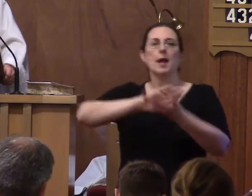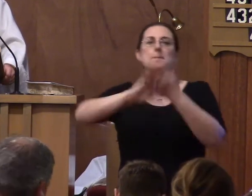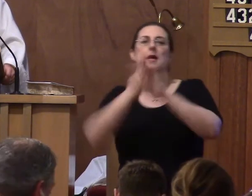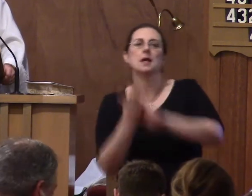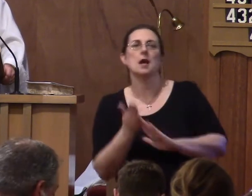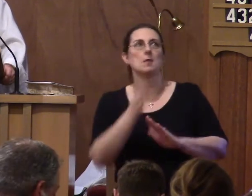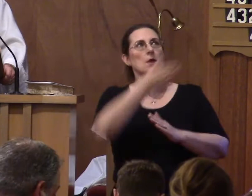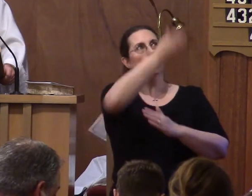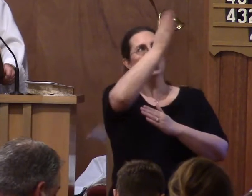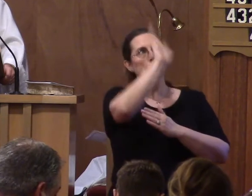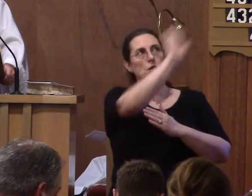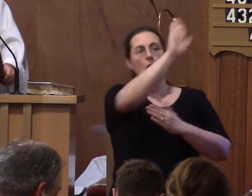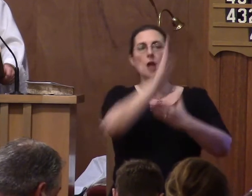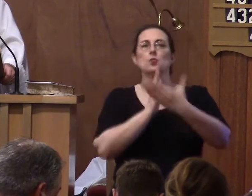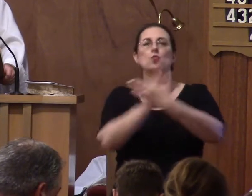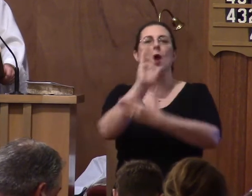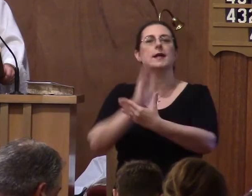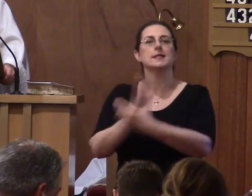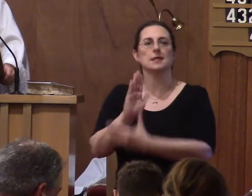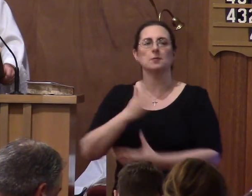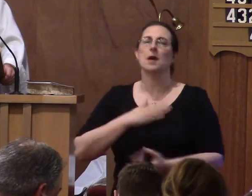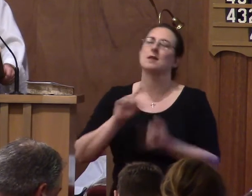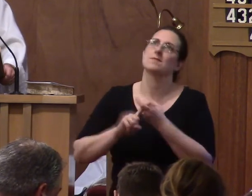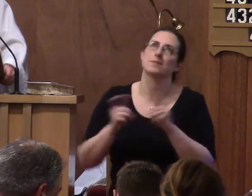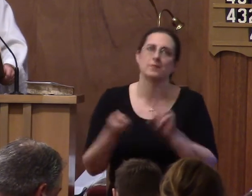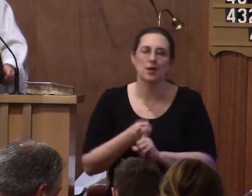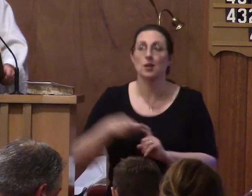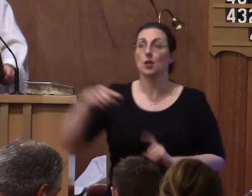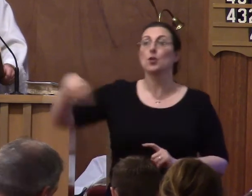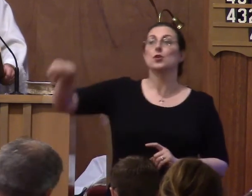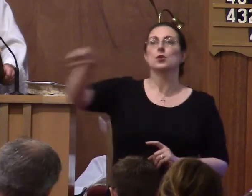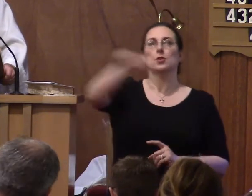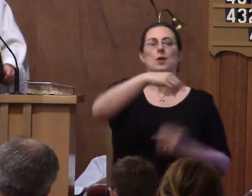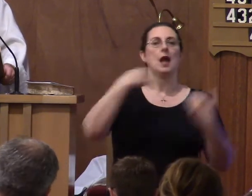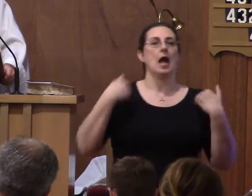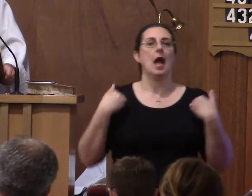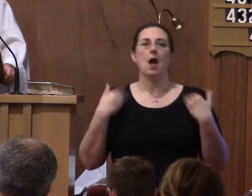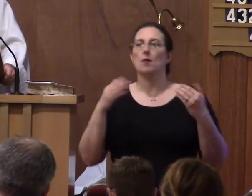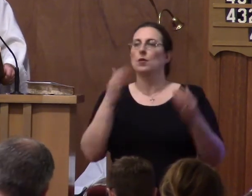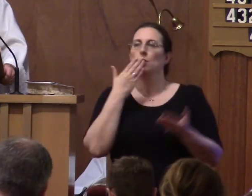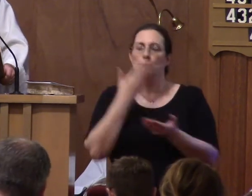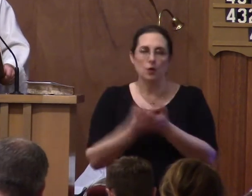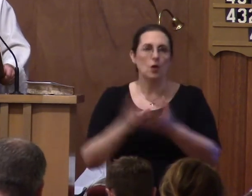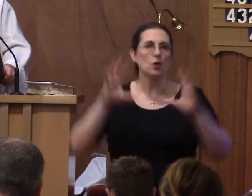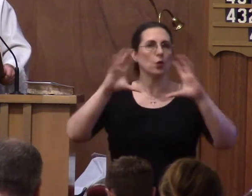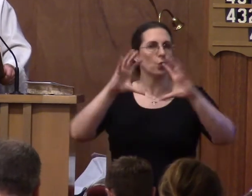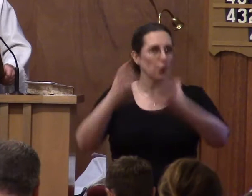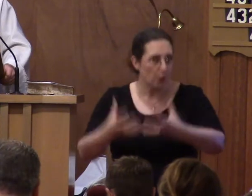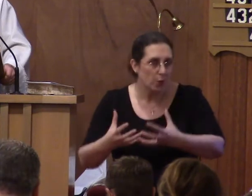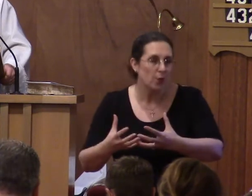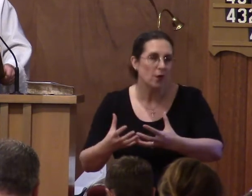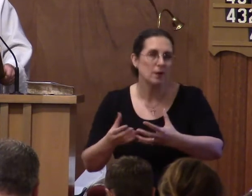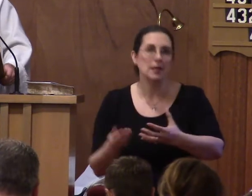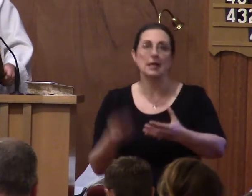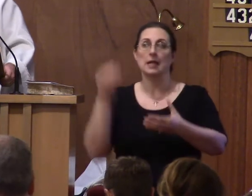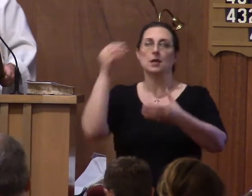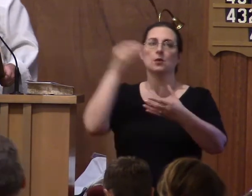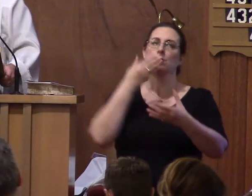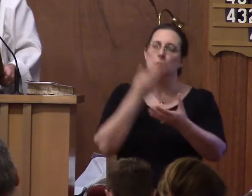my friends, you're in good company. You're in the good company of Cain